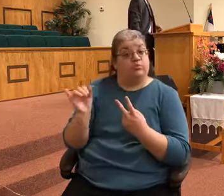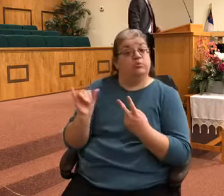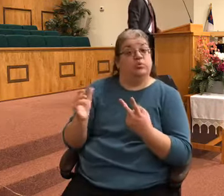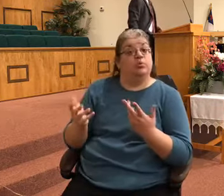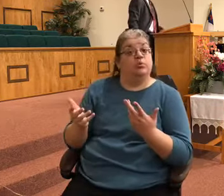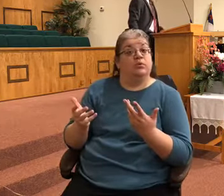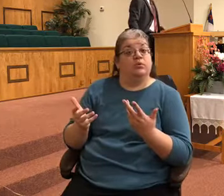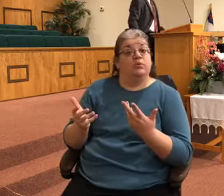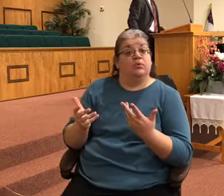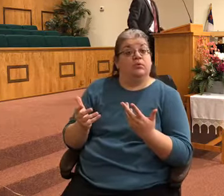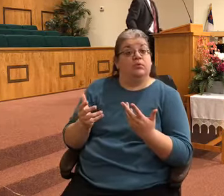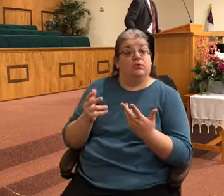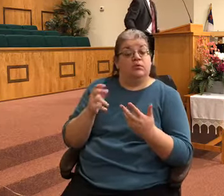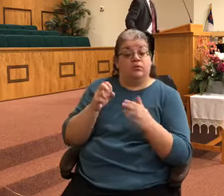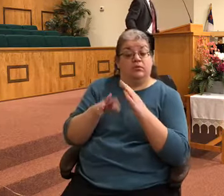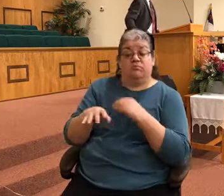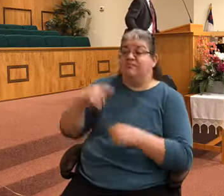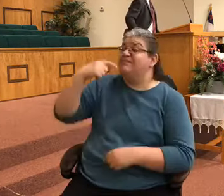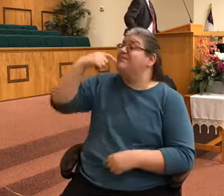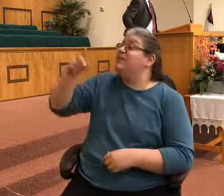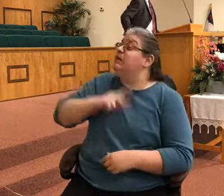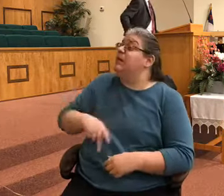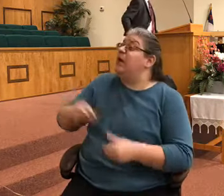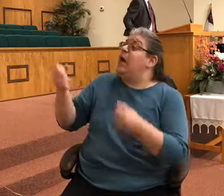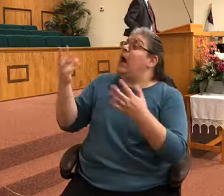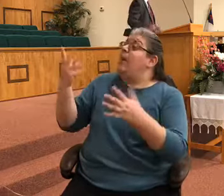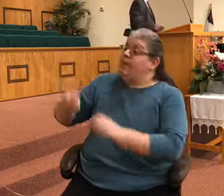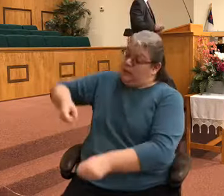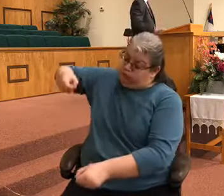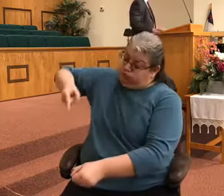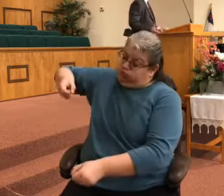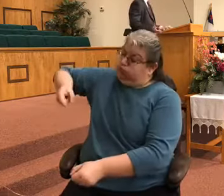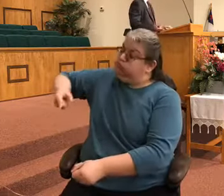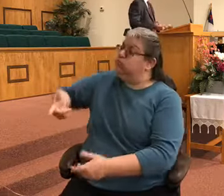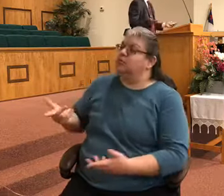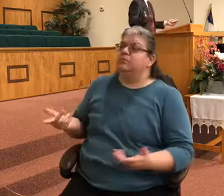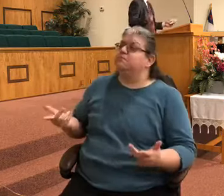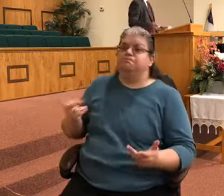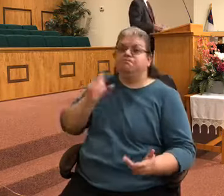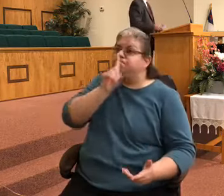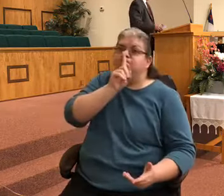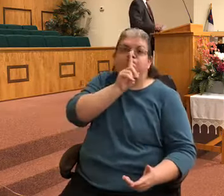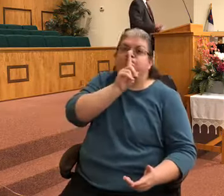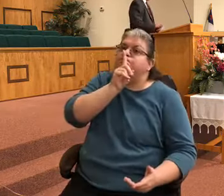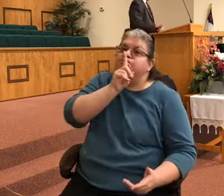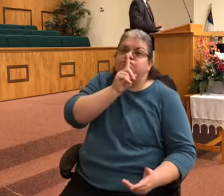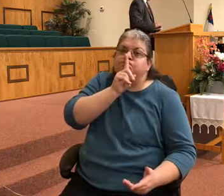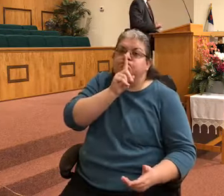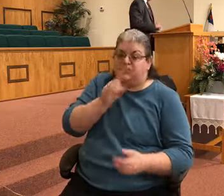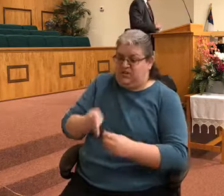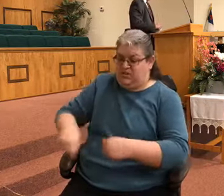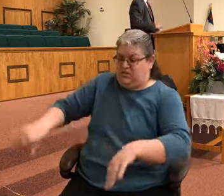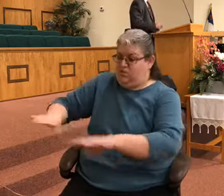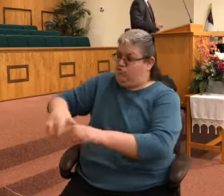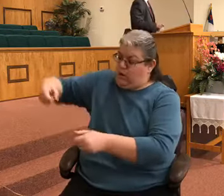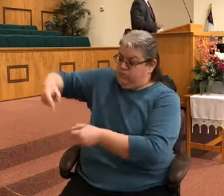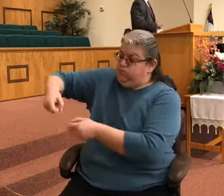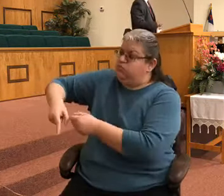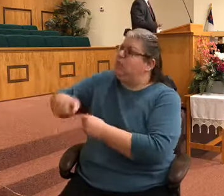didn't tell the king how many arrows to shoot into the ground, did he? He didn't. The king obviously had a